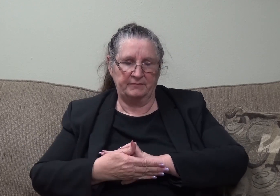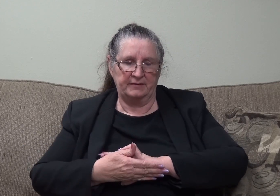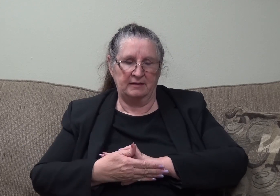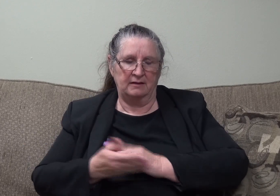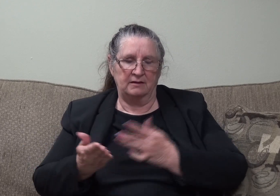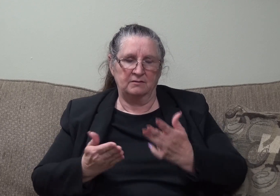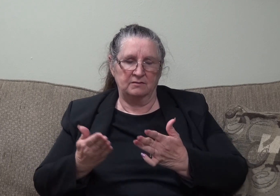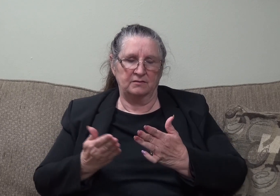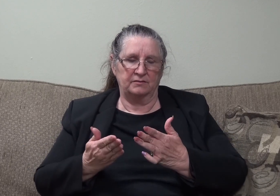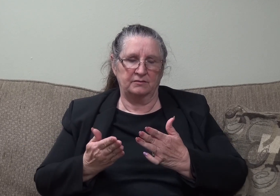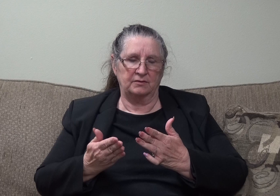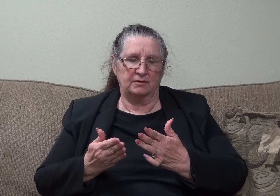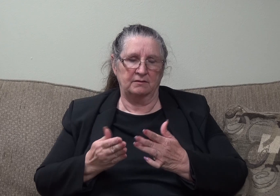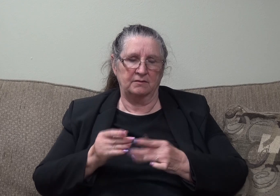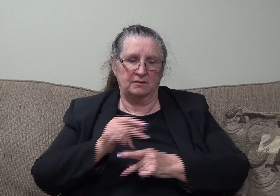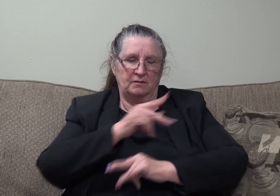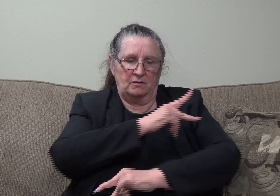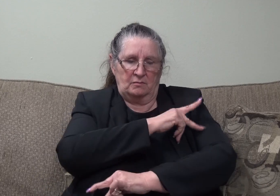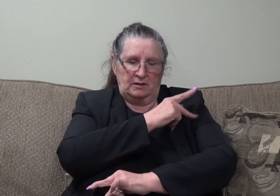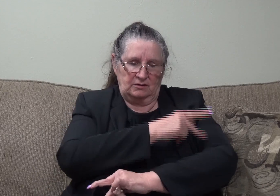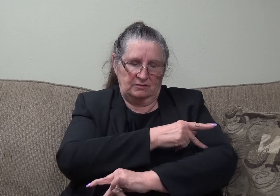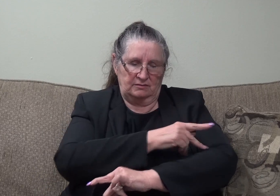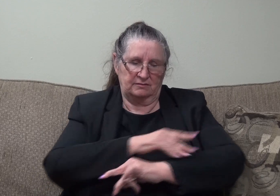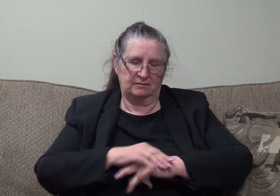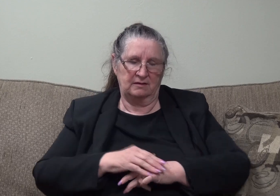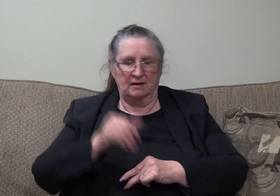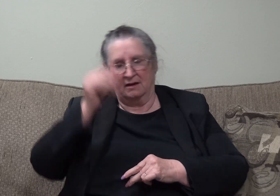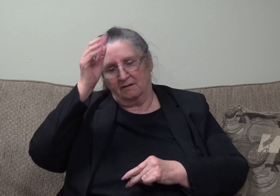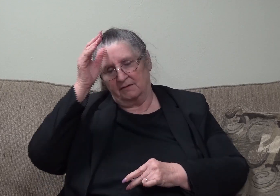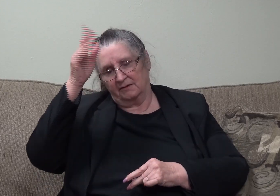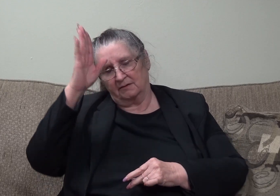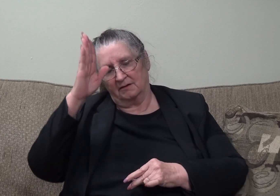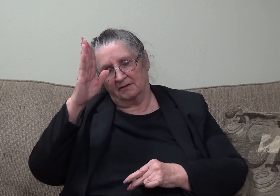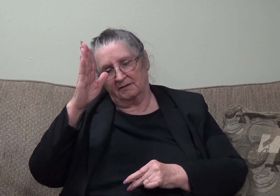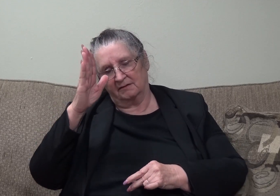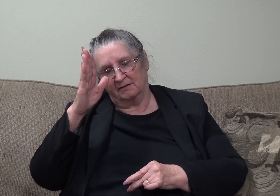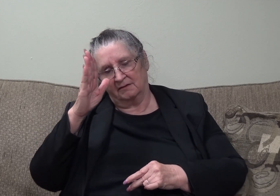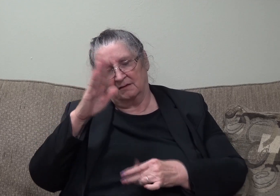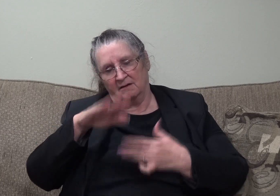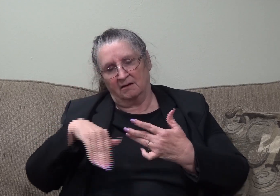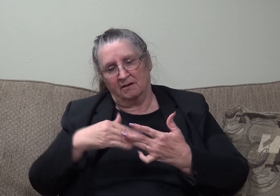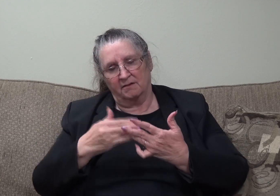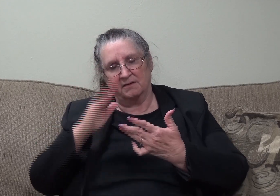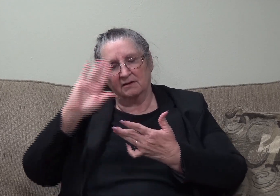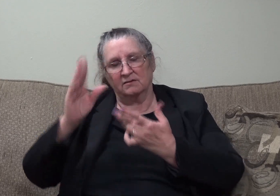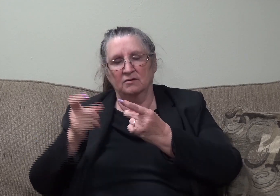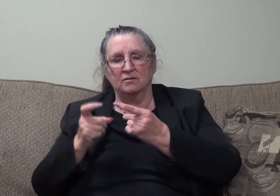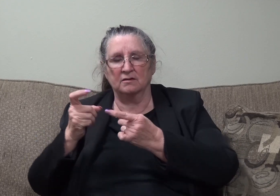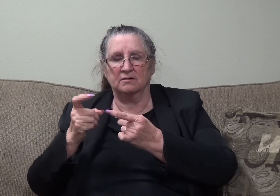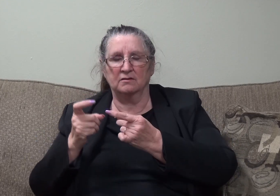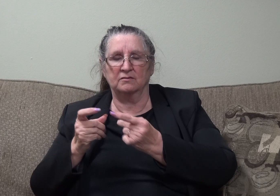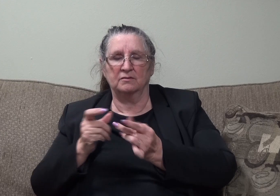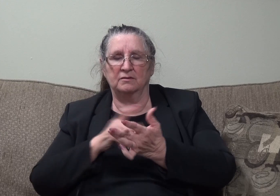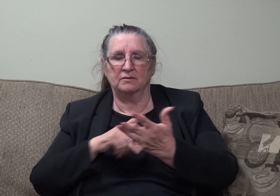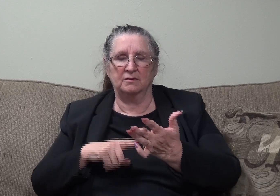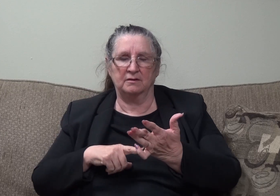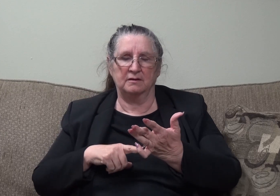those patients. Father God, I just put all these things in your hand, Lord, in your hands and I just